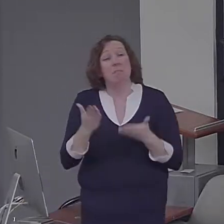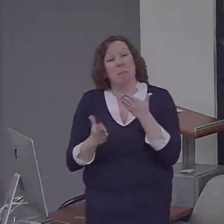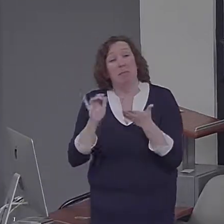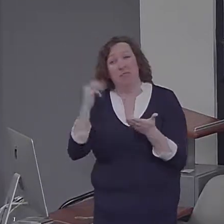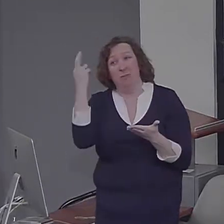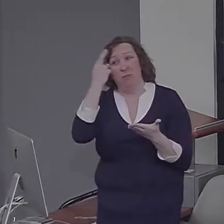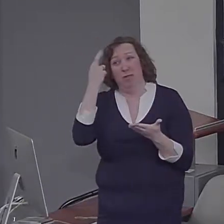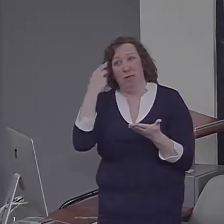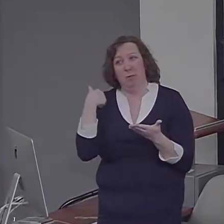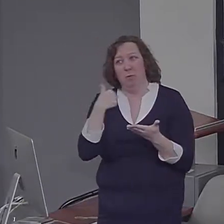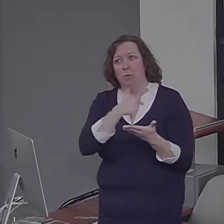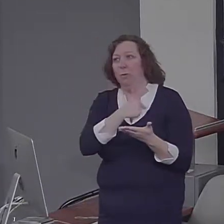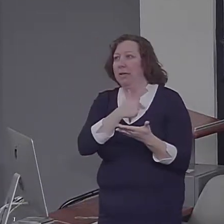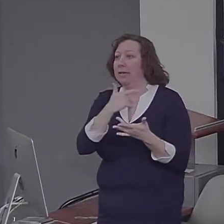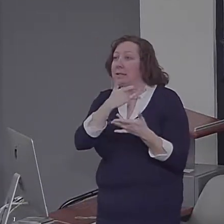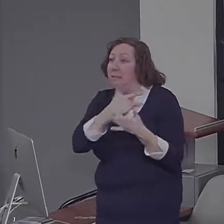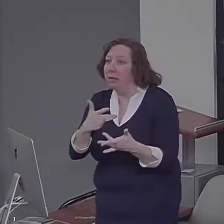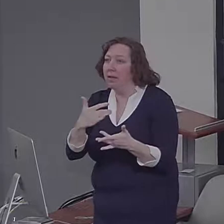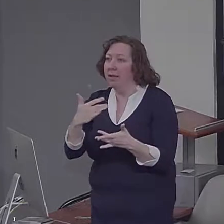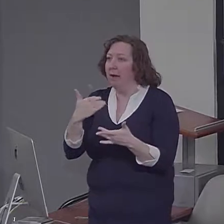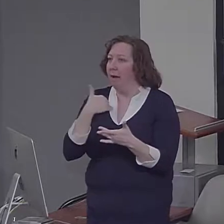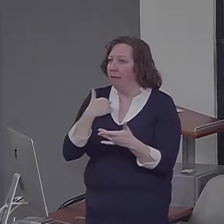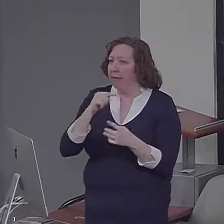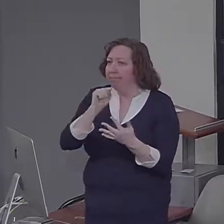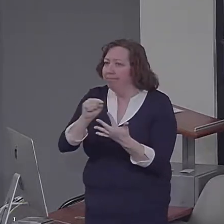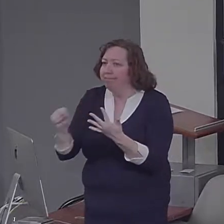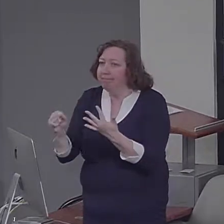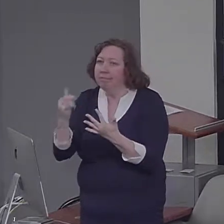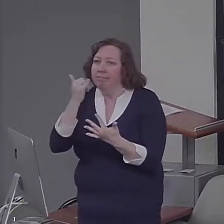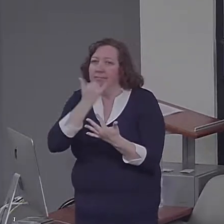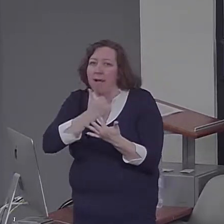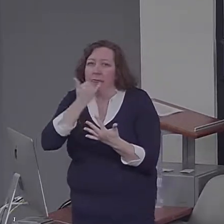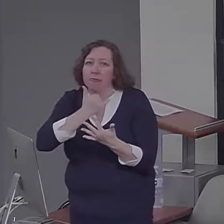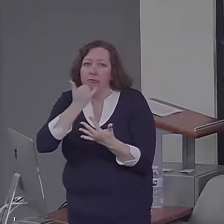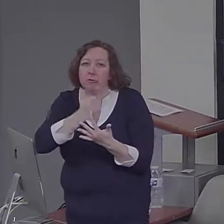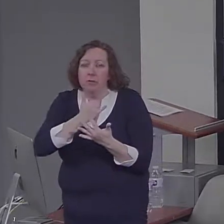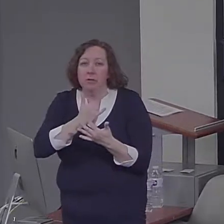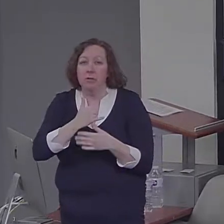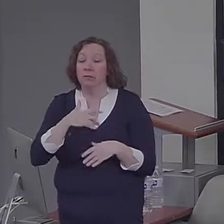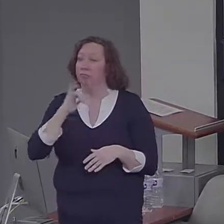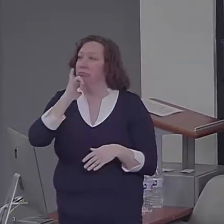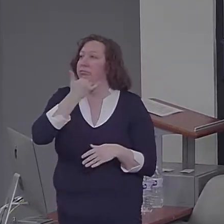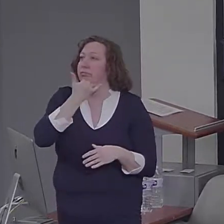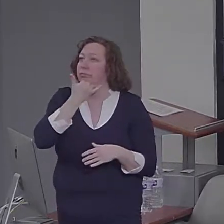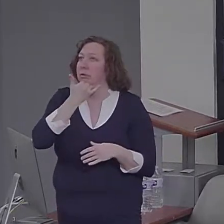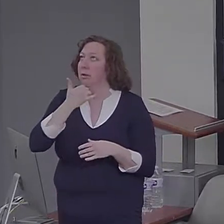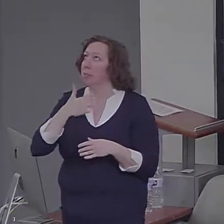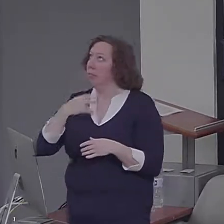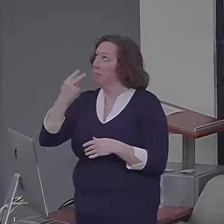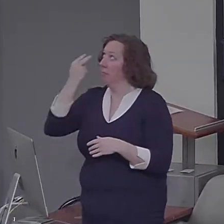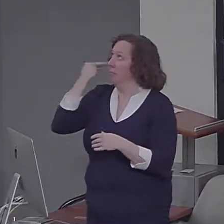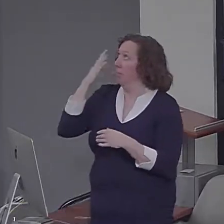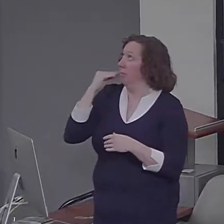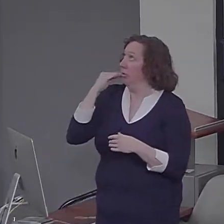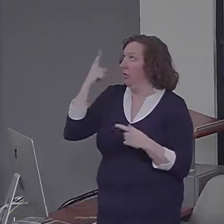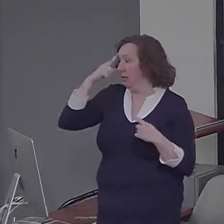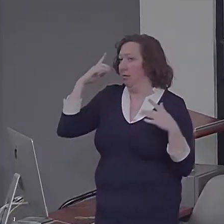kinds of memory errors, specifically the kind that result from miscombining elements of past experience. So that was the